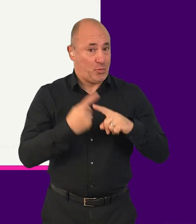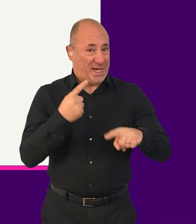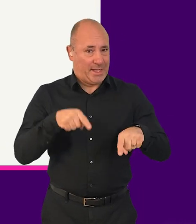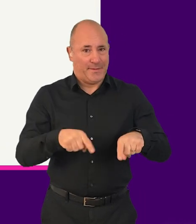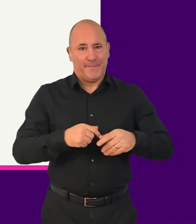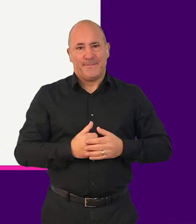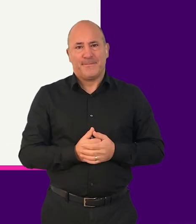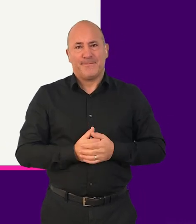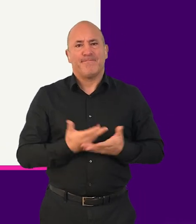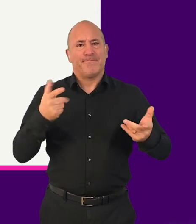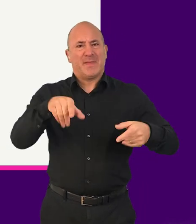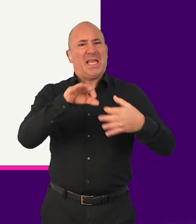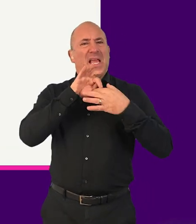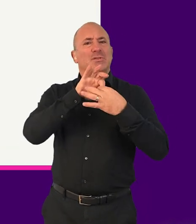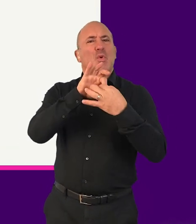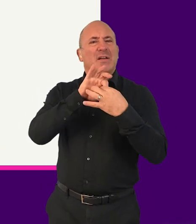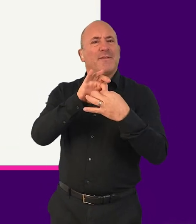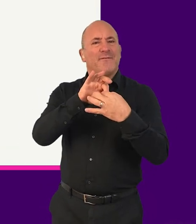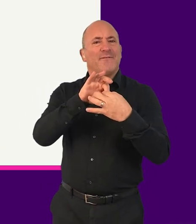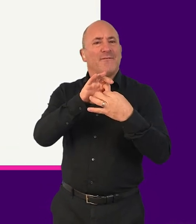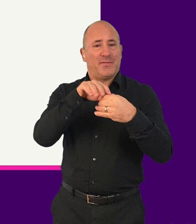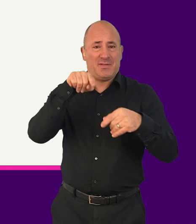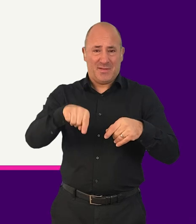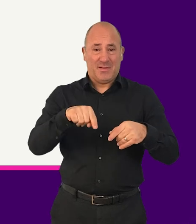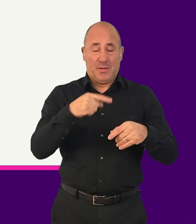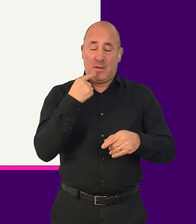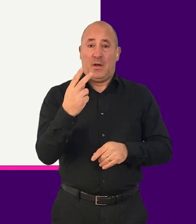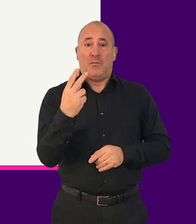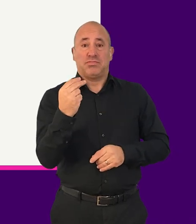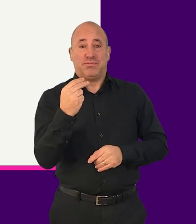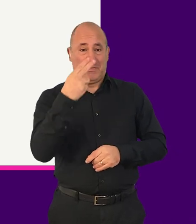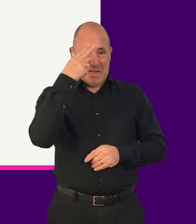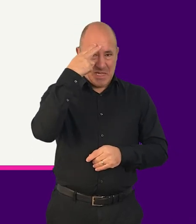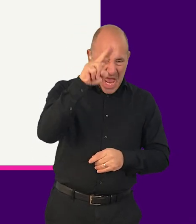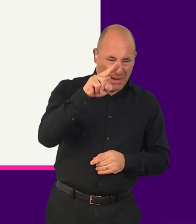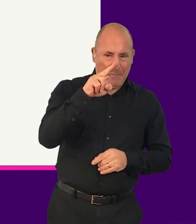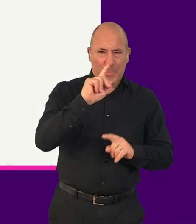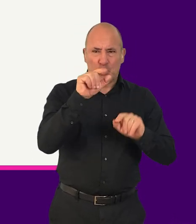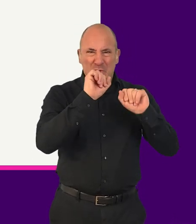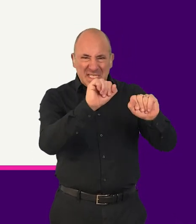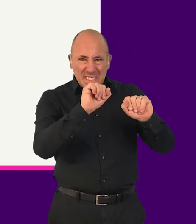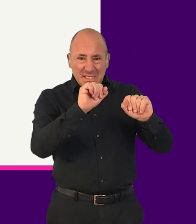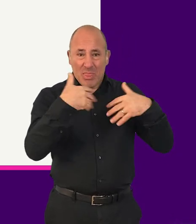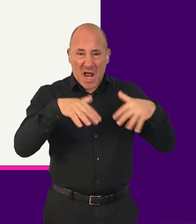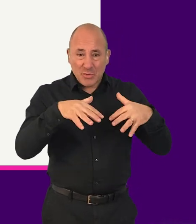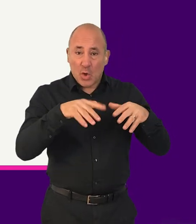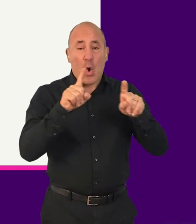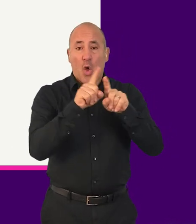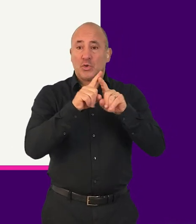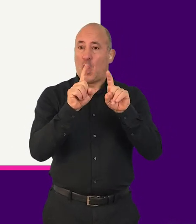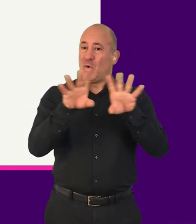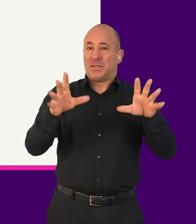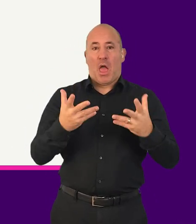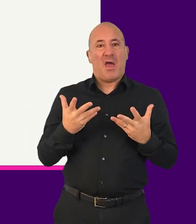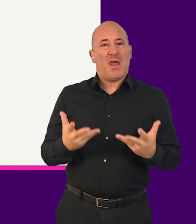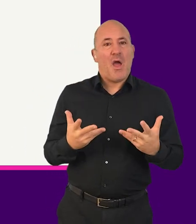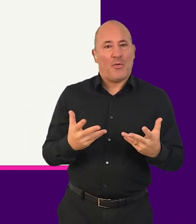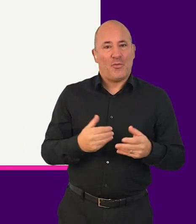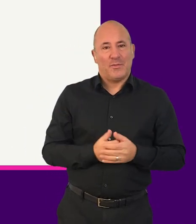For interactive elements, screen readers will not only announce the name and role of the element, but its current state as well. In this